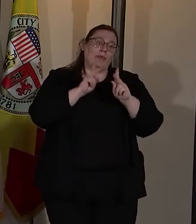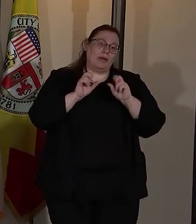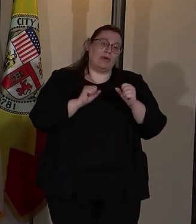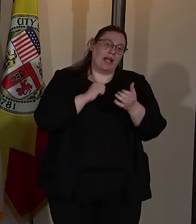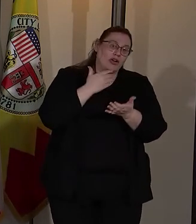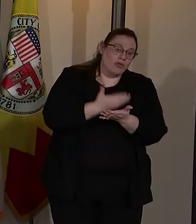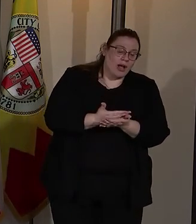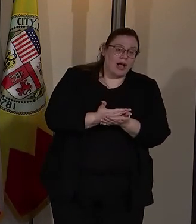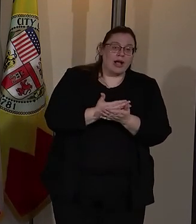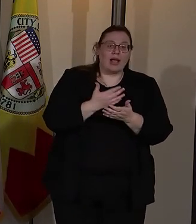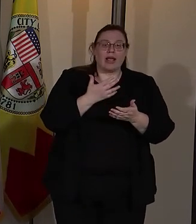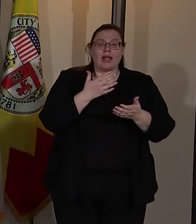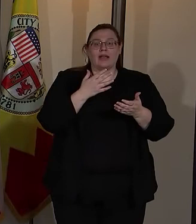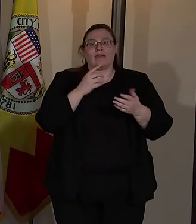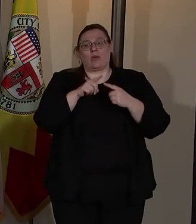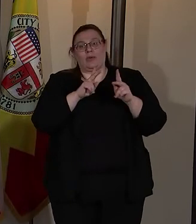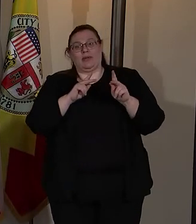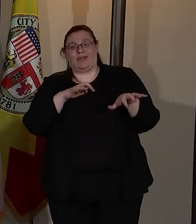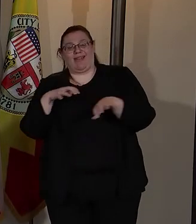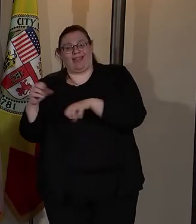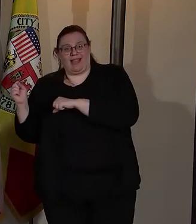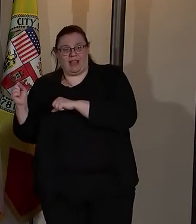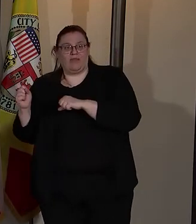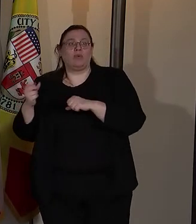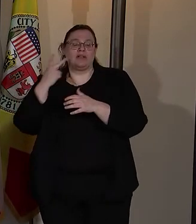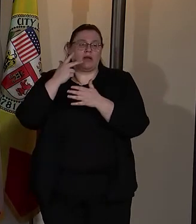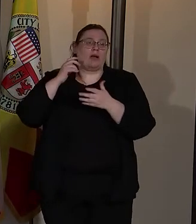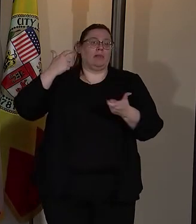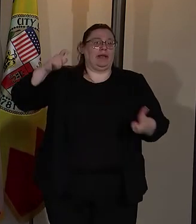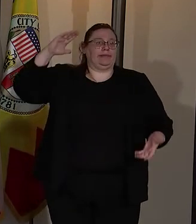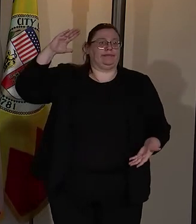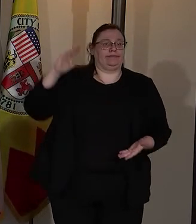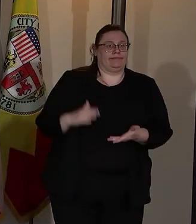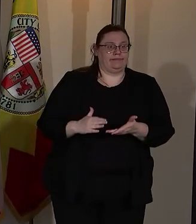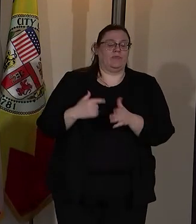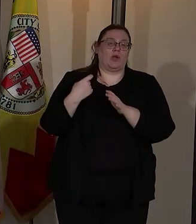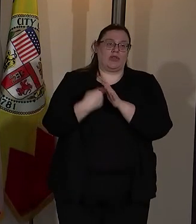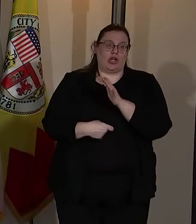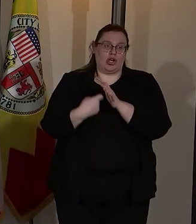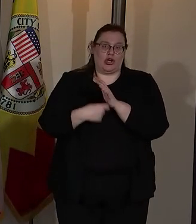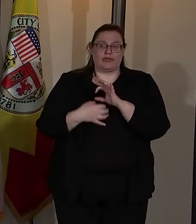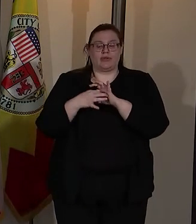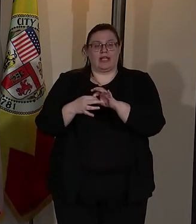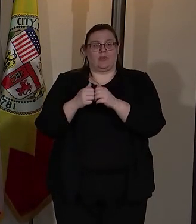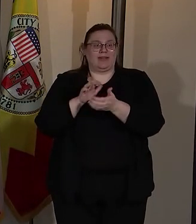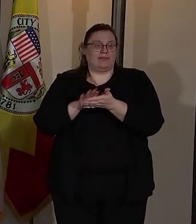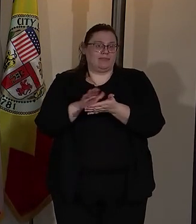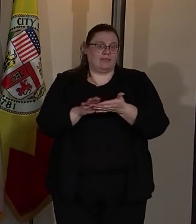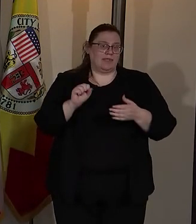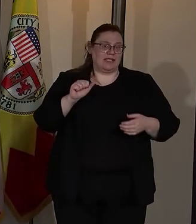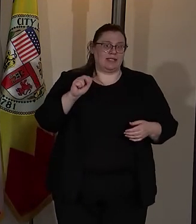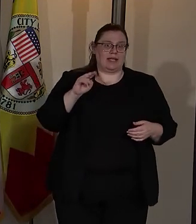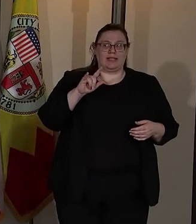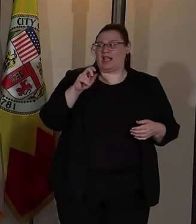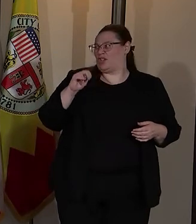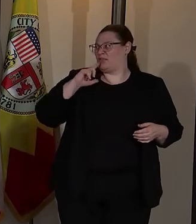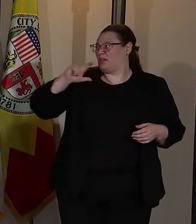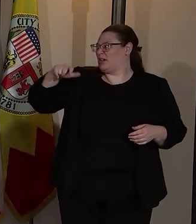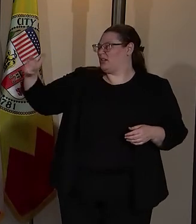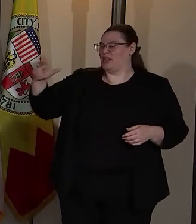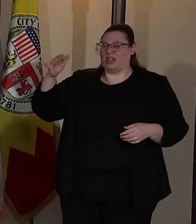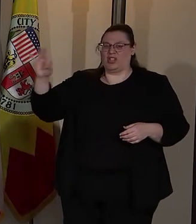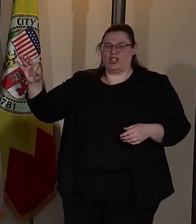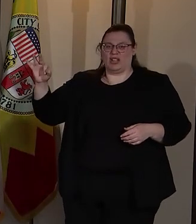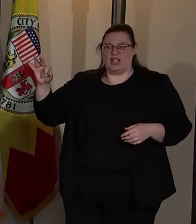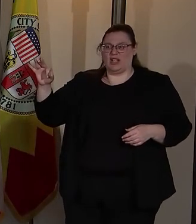and leave, we actually saw a tremendous decrease in the costs related to sanitation. But I'll let the chief discuss